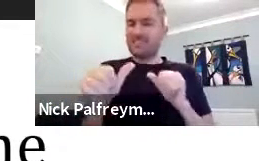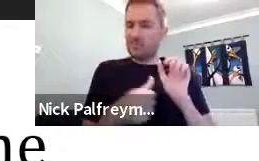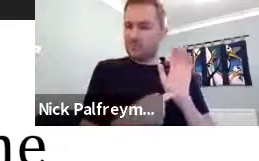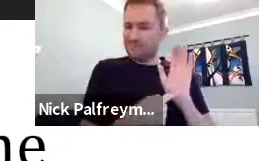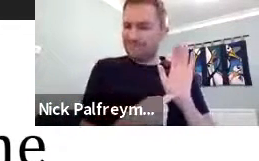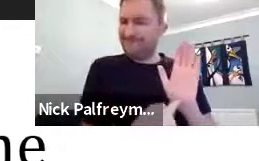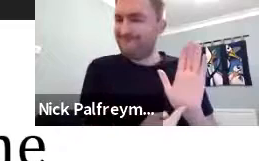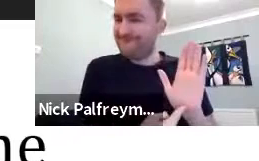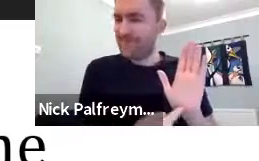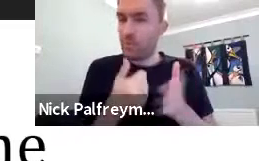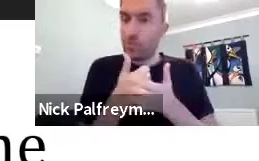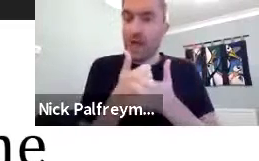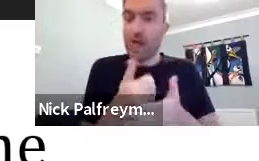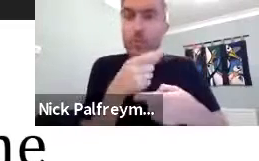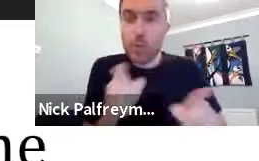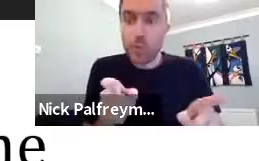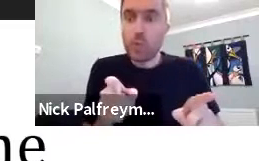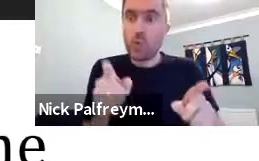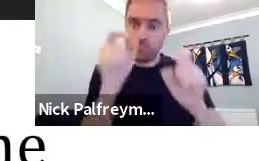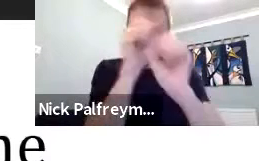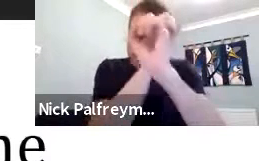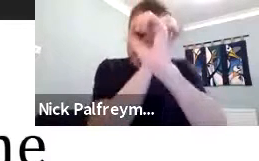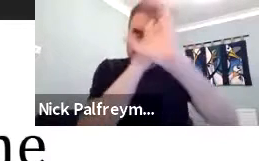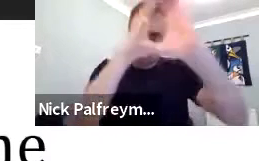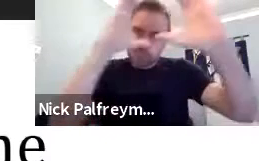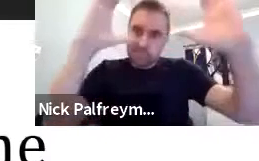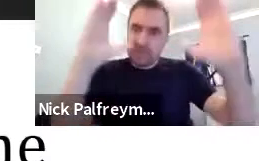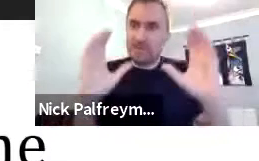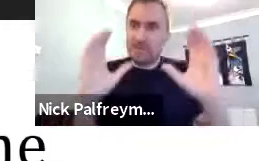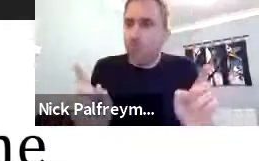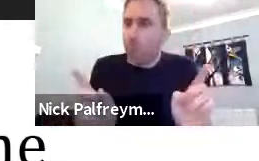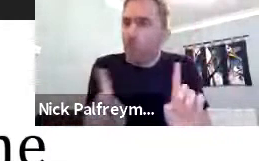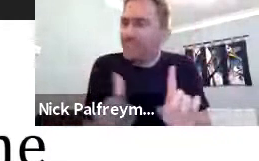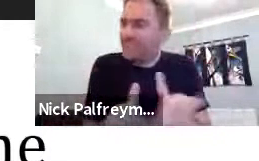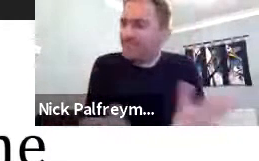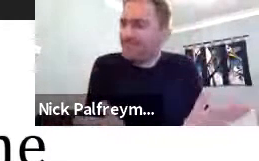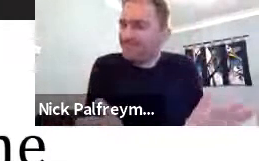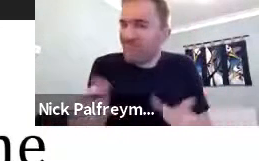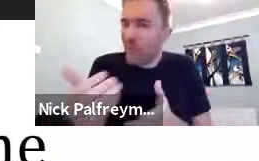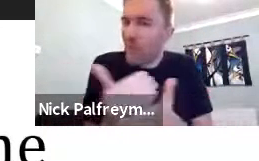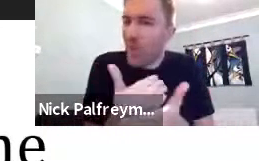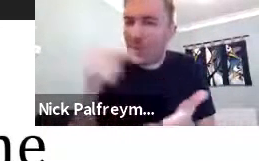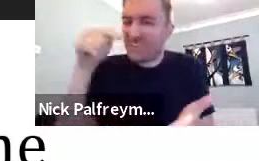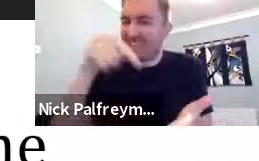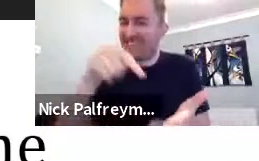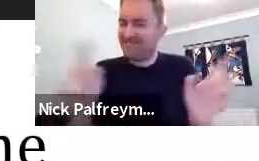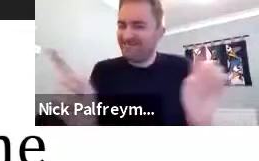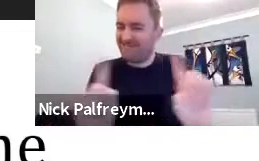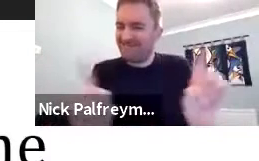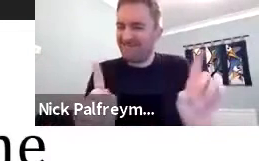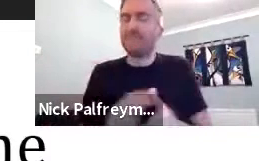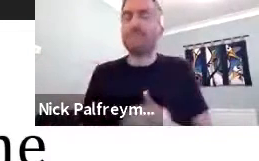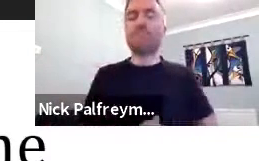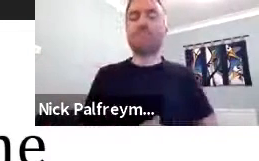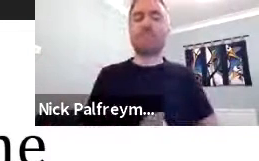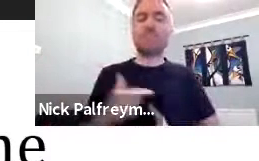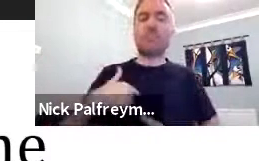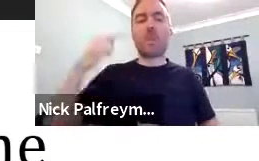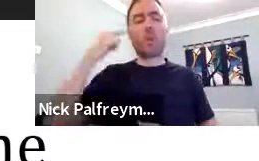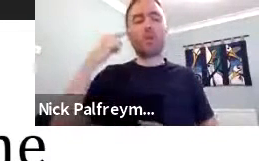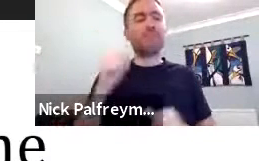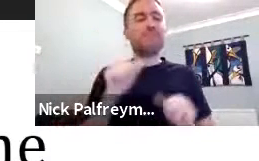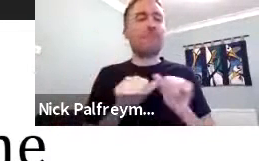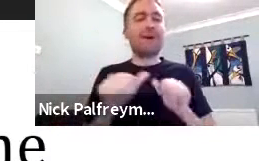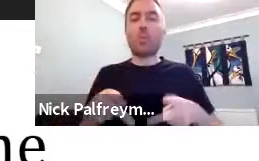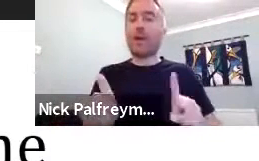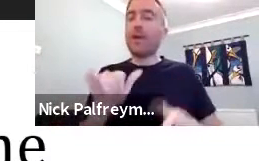period of time. So I was thinking how best to represent that and show you the work, the extensive work that I've been doing over